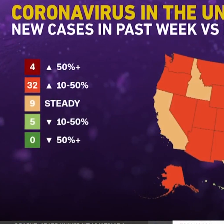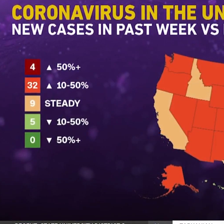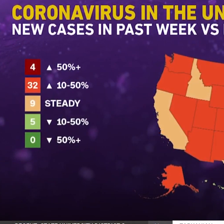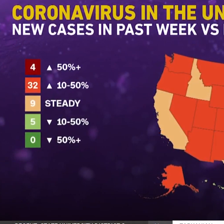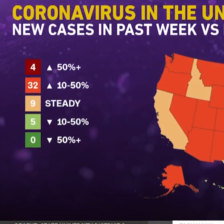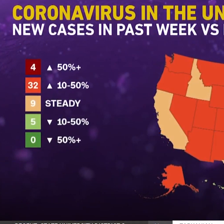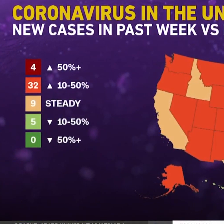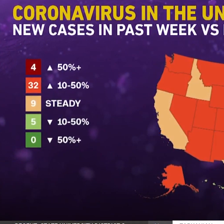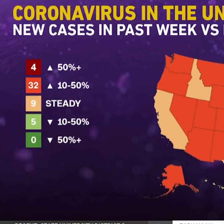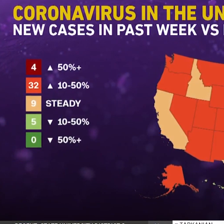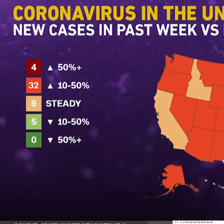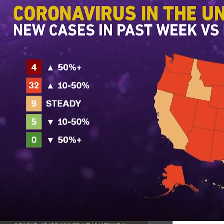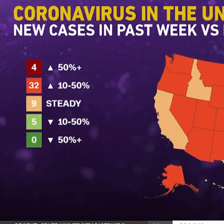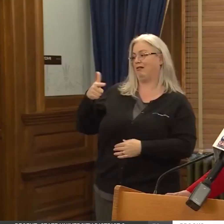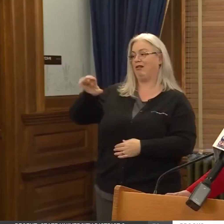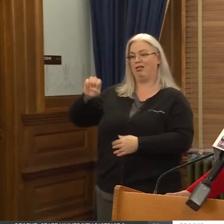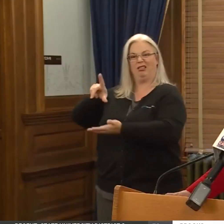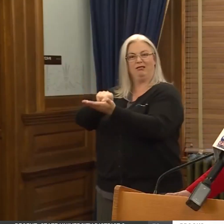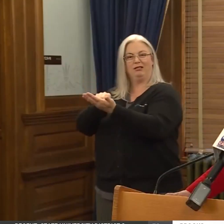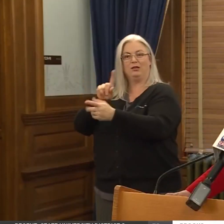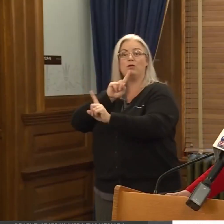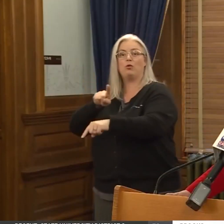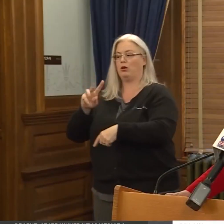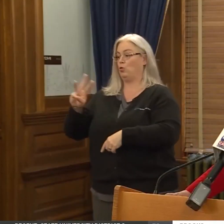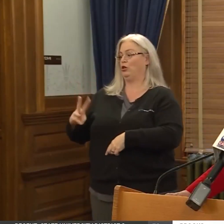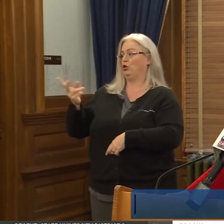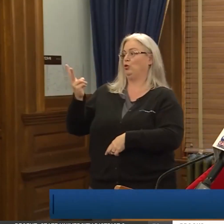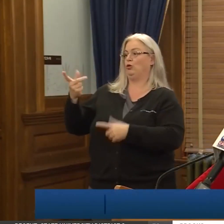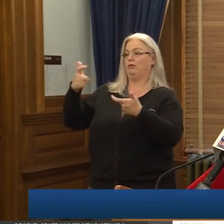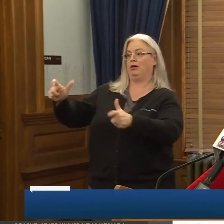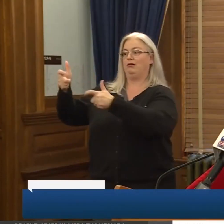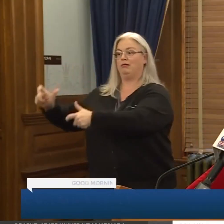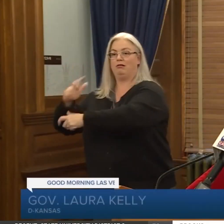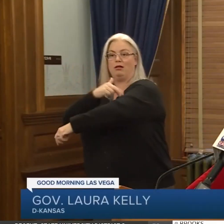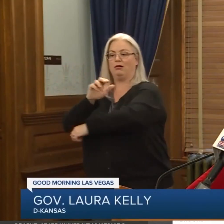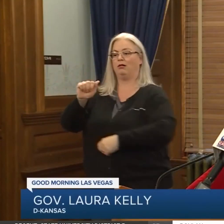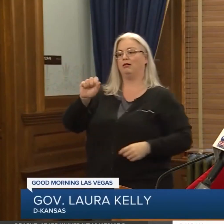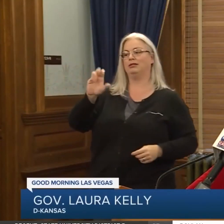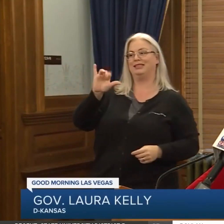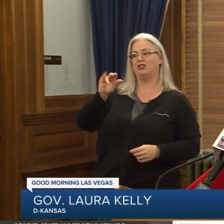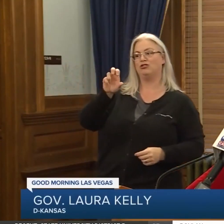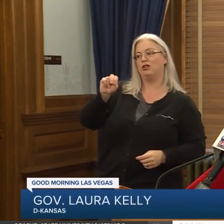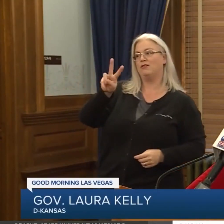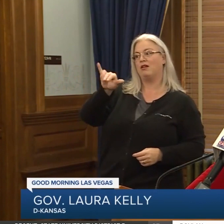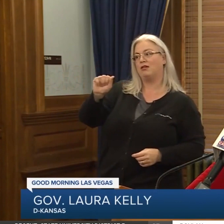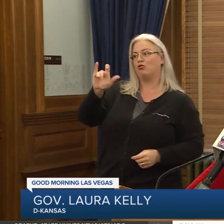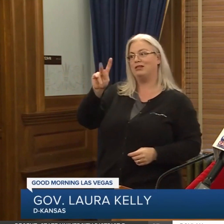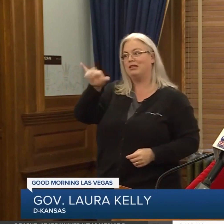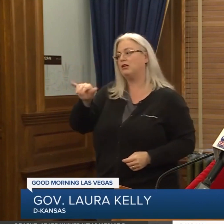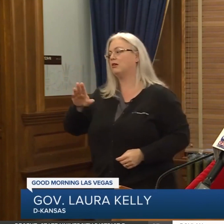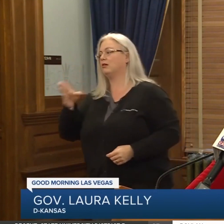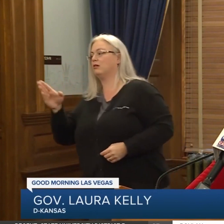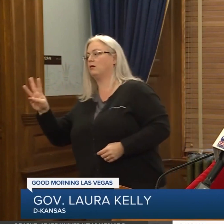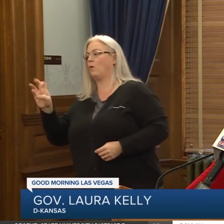increase in cases, including Kansas. Wichita's two major hospitals, Ascension, Via Christi, and Wesley Medical Center,